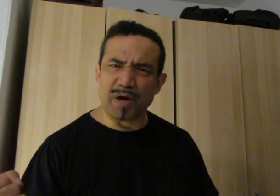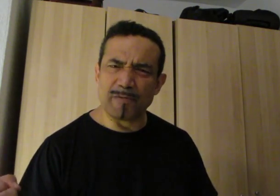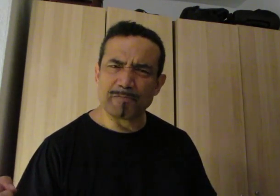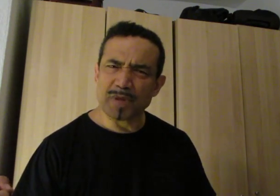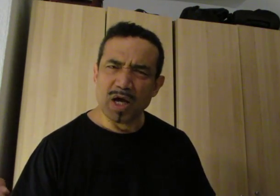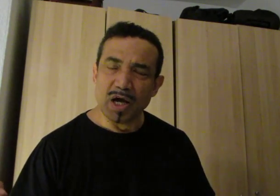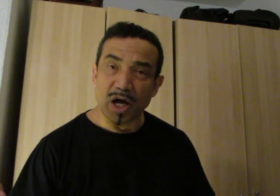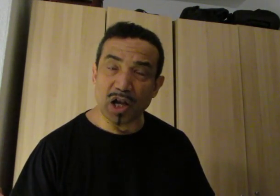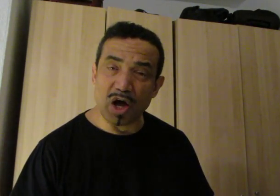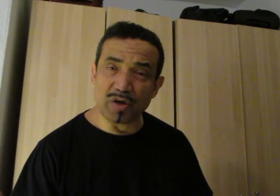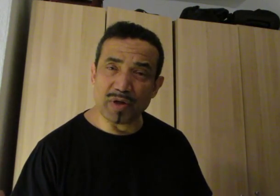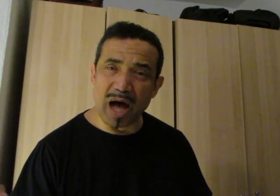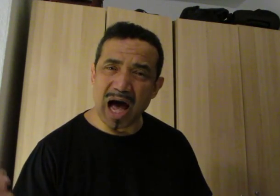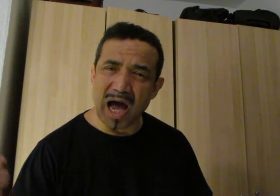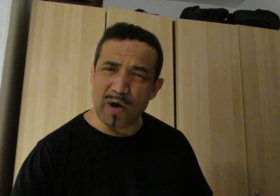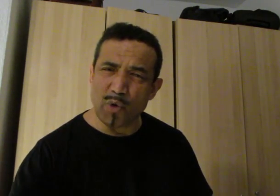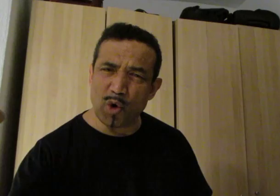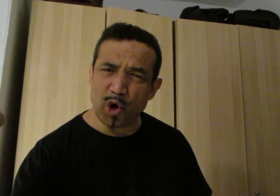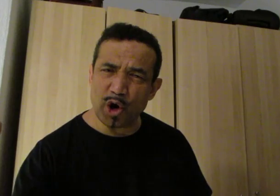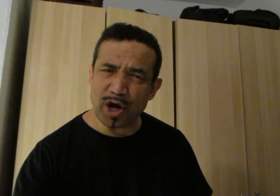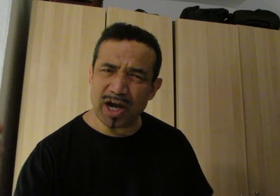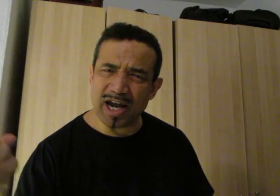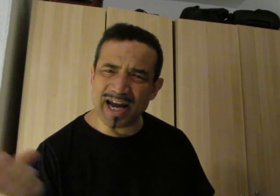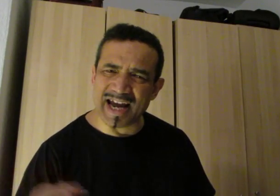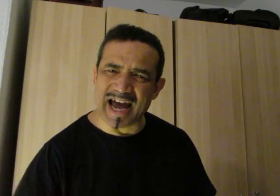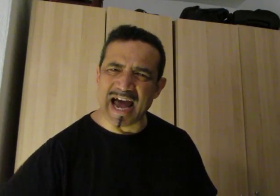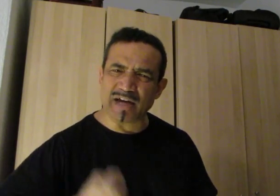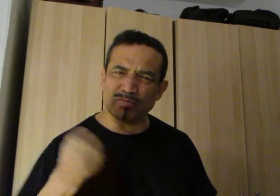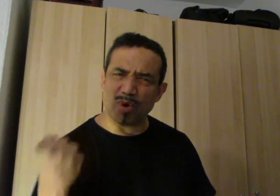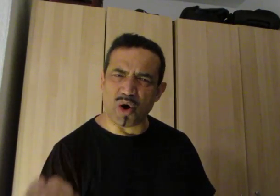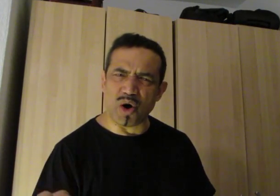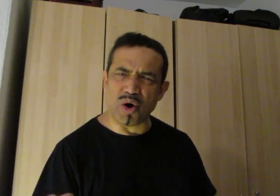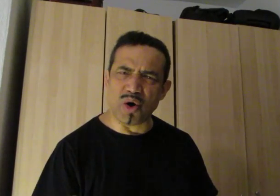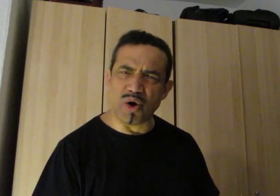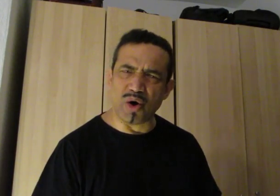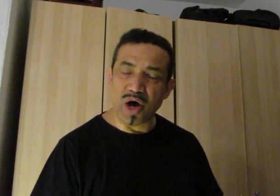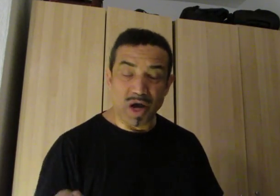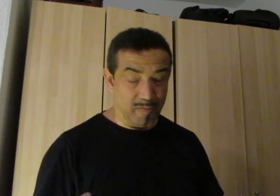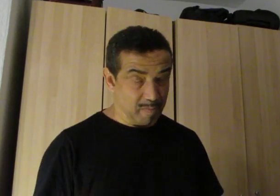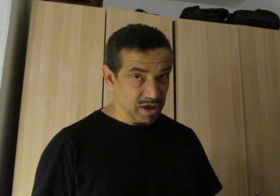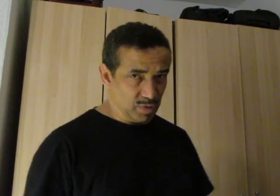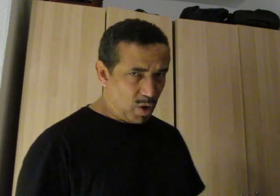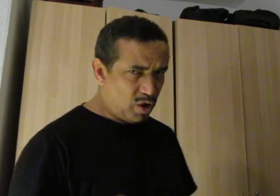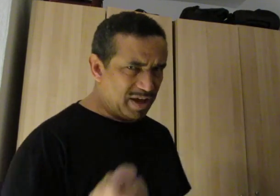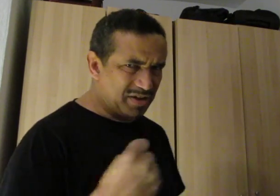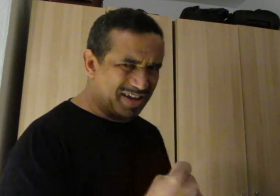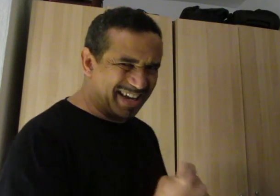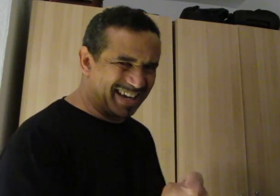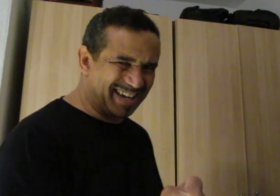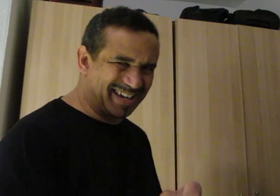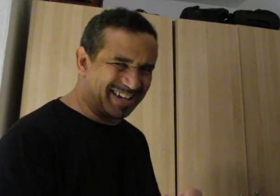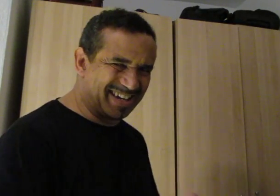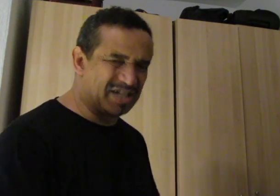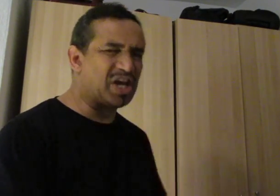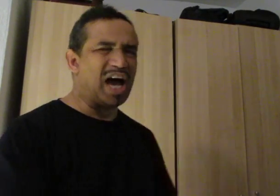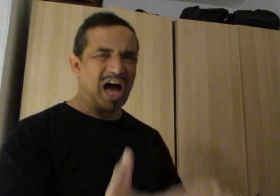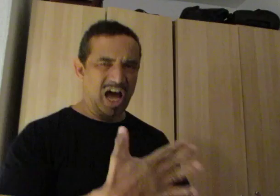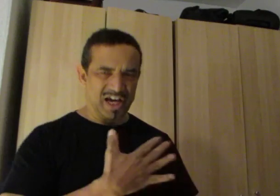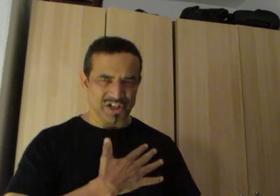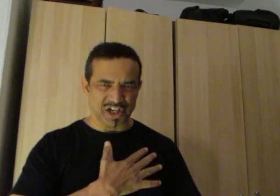along the highway and more much more than this I did